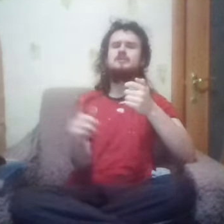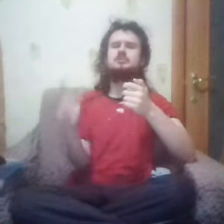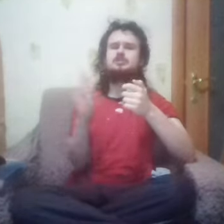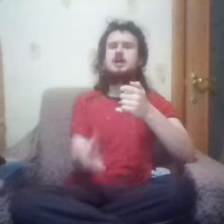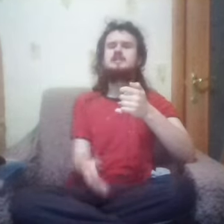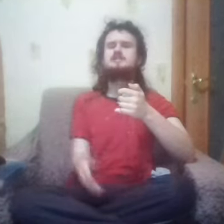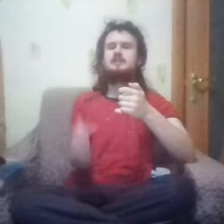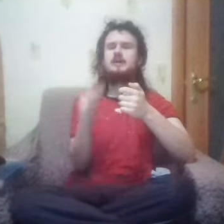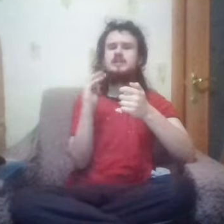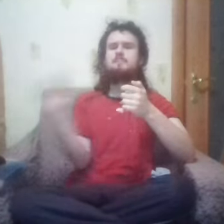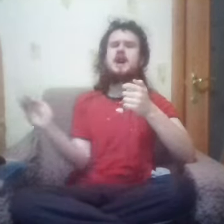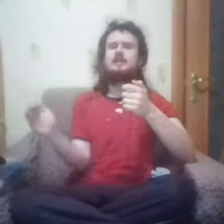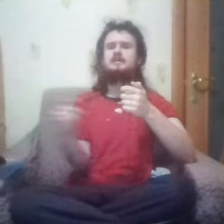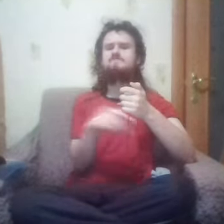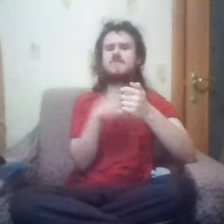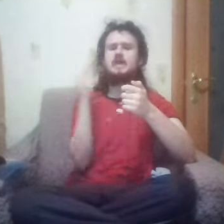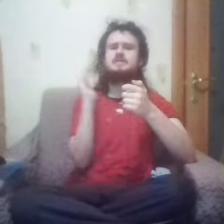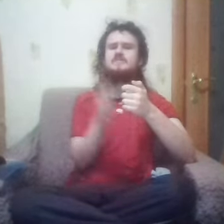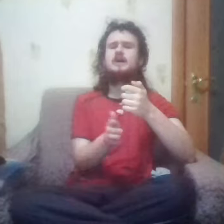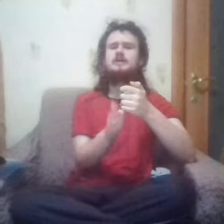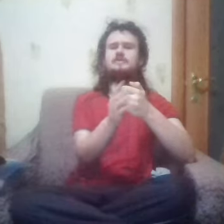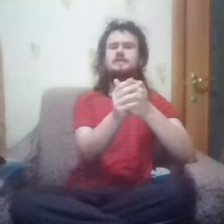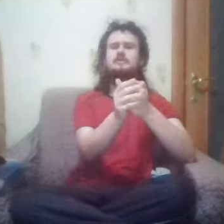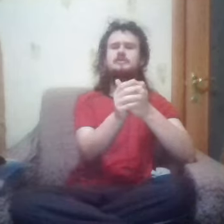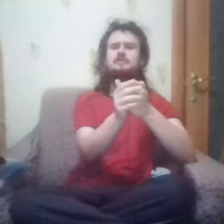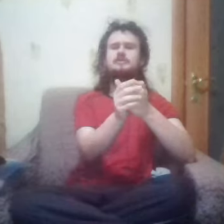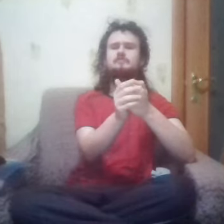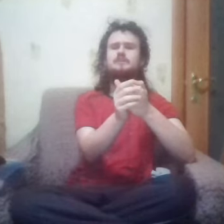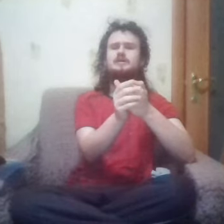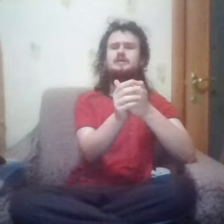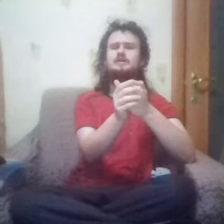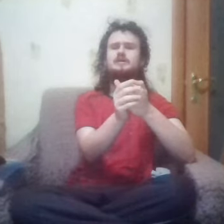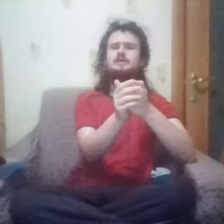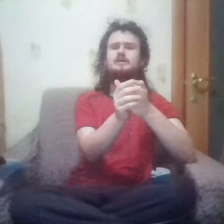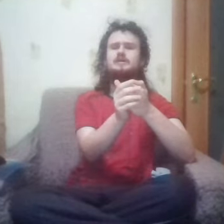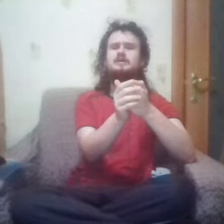shots in the body Face will be looted Mood